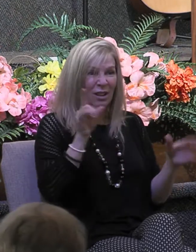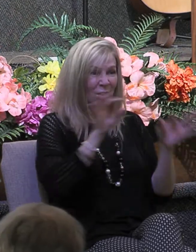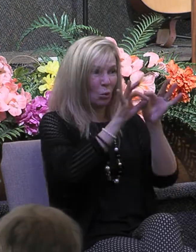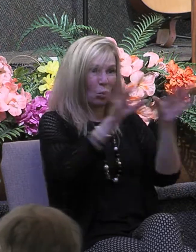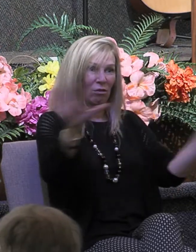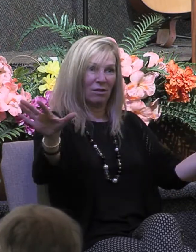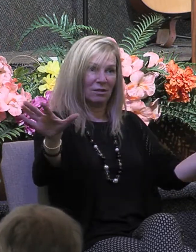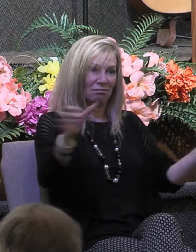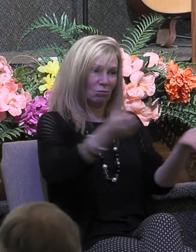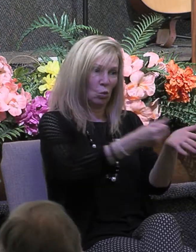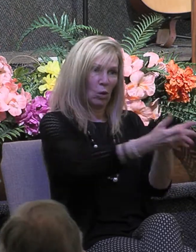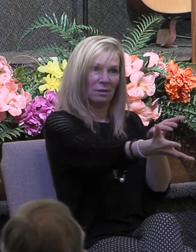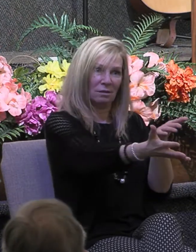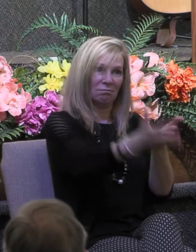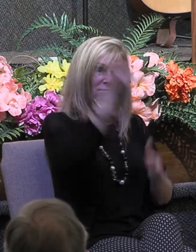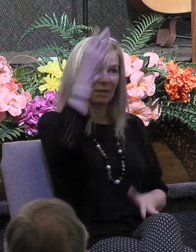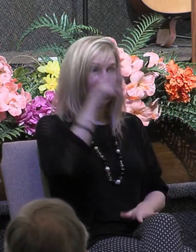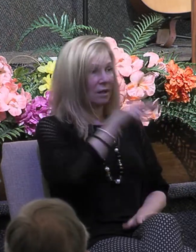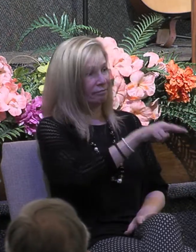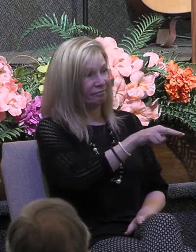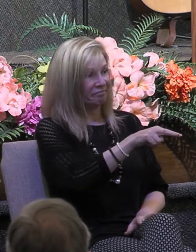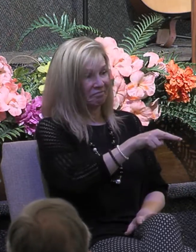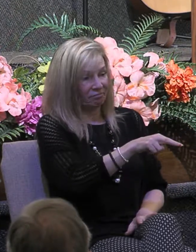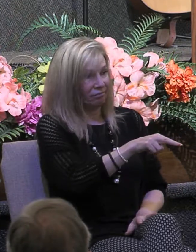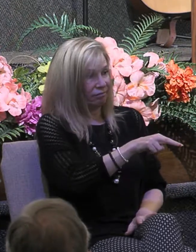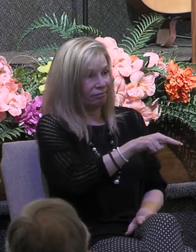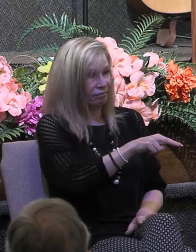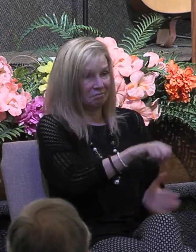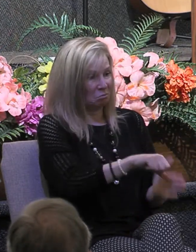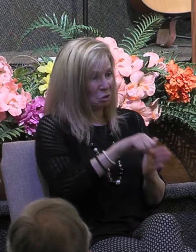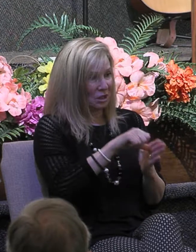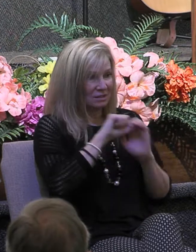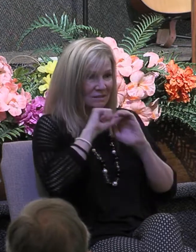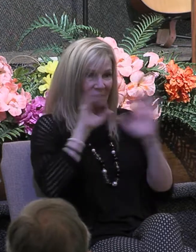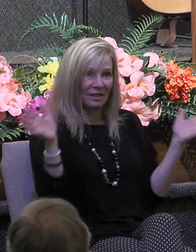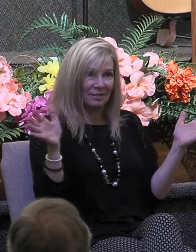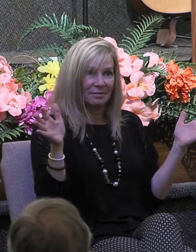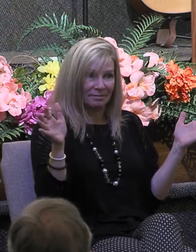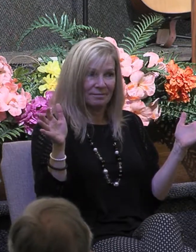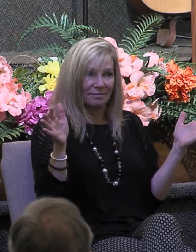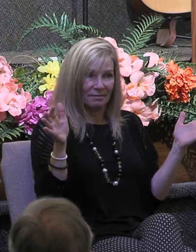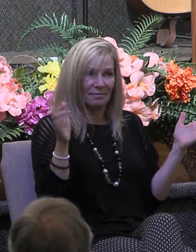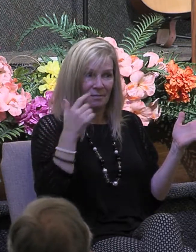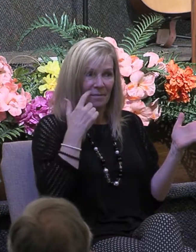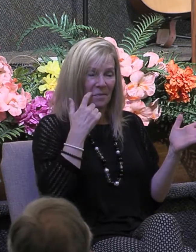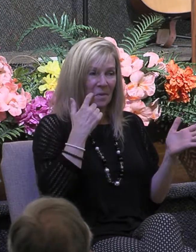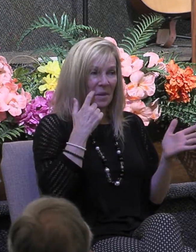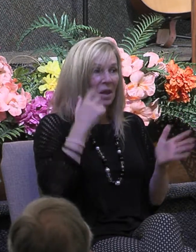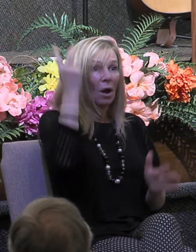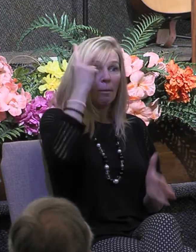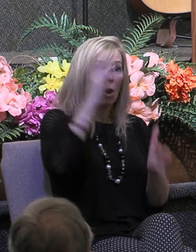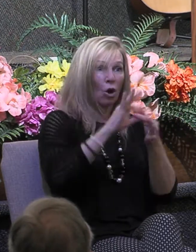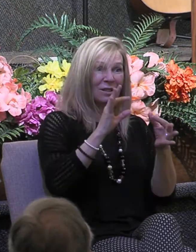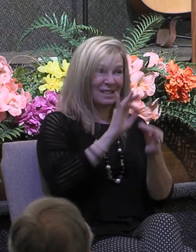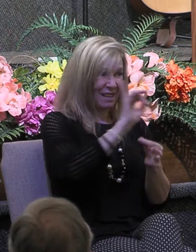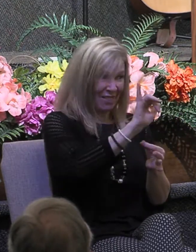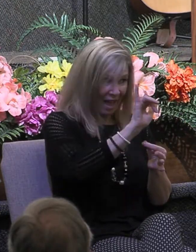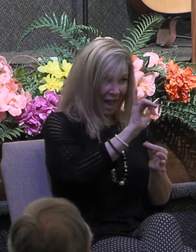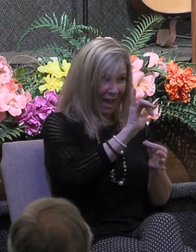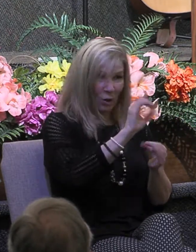God wasn't impressed at all others may have been but God wasn't Paul says that lovelessness produces nothing